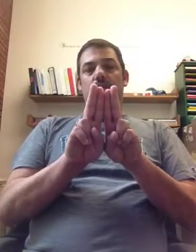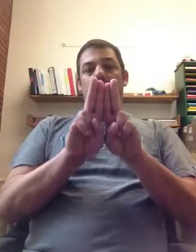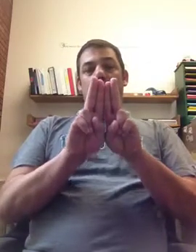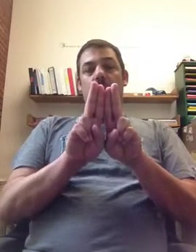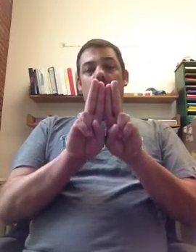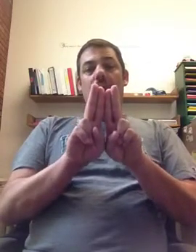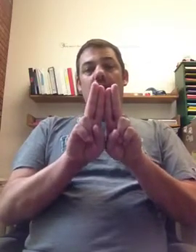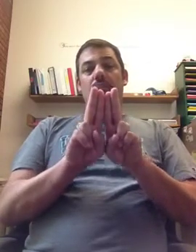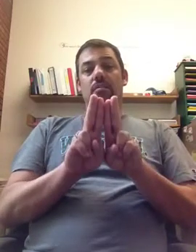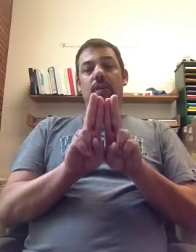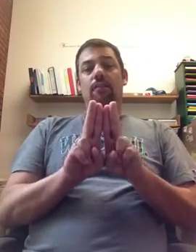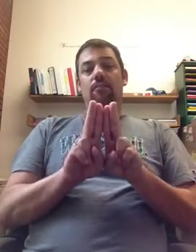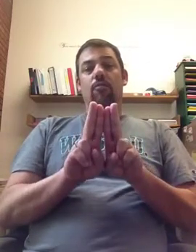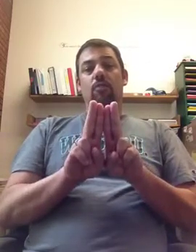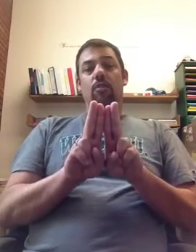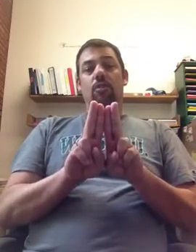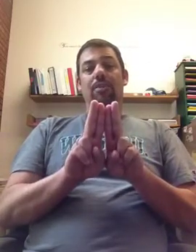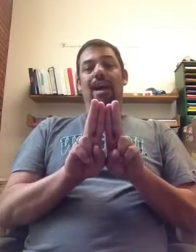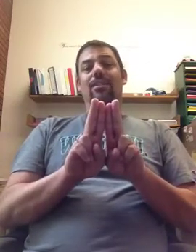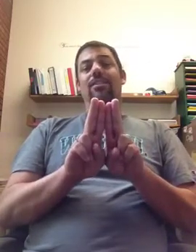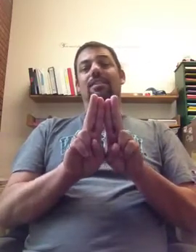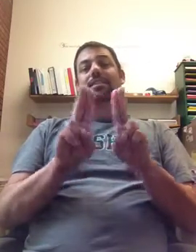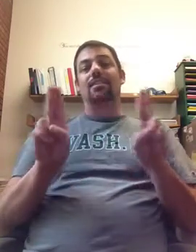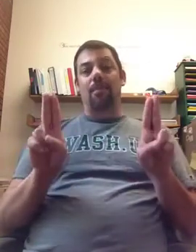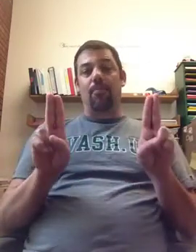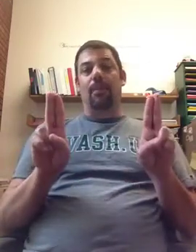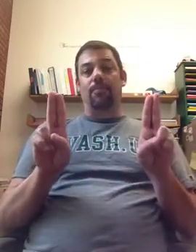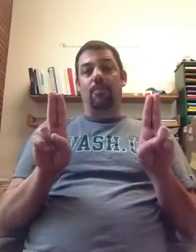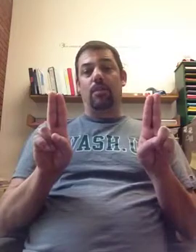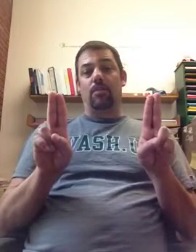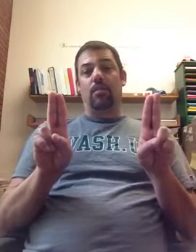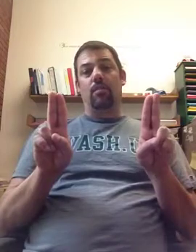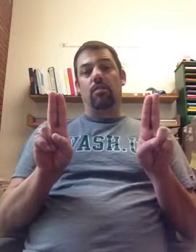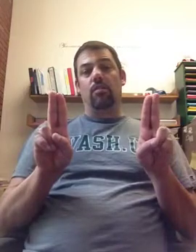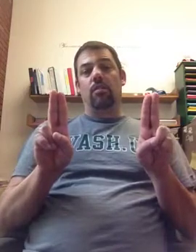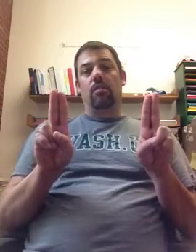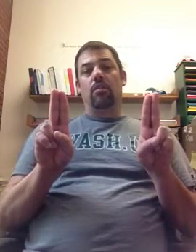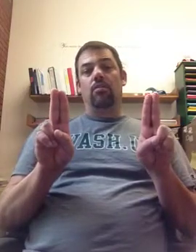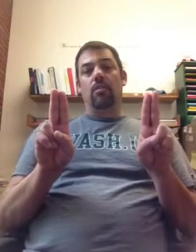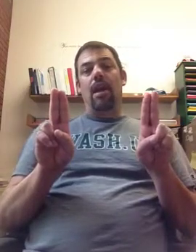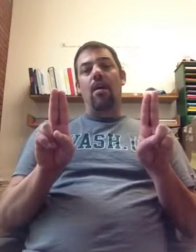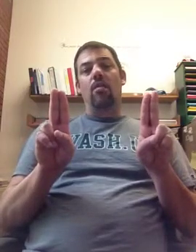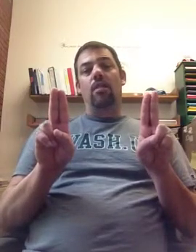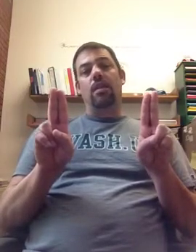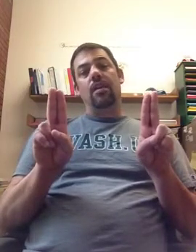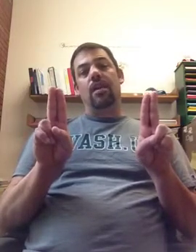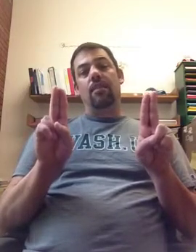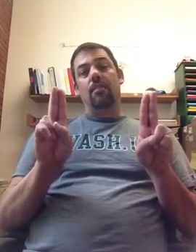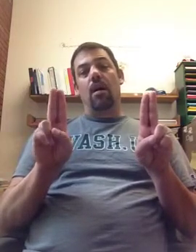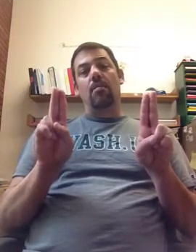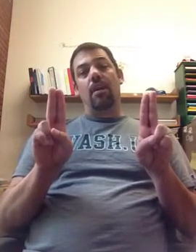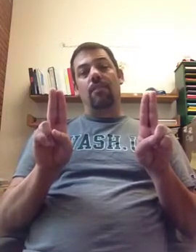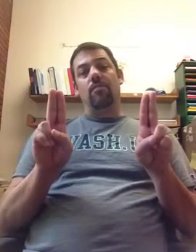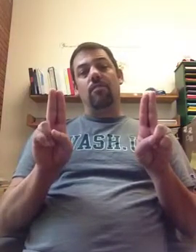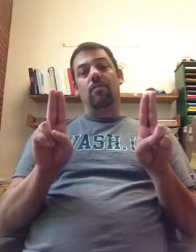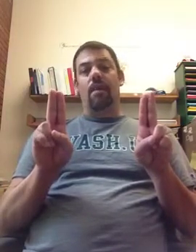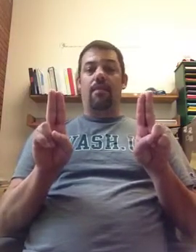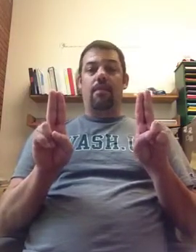the homologous pair of chromosomes actually separates from each other. So now the DNA that mom gave you and the